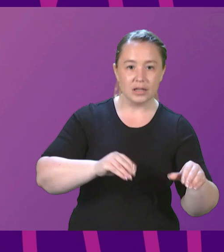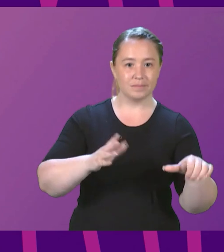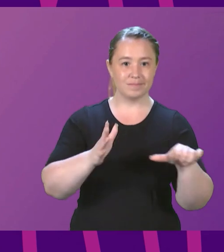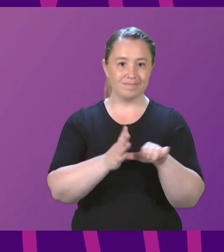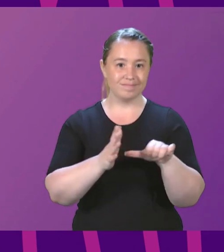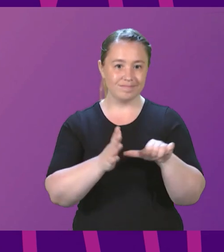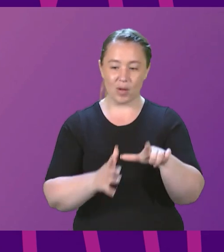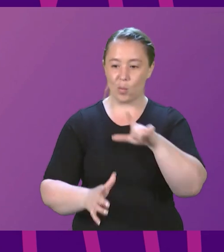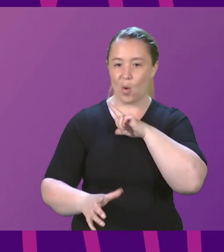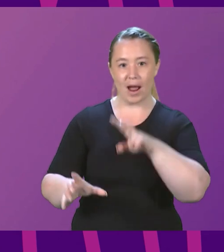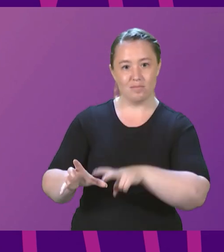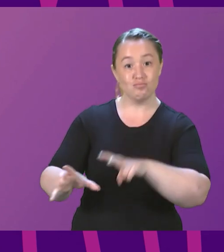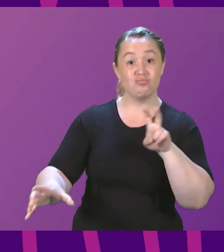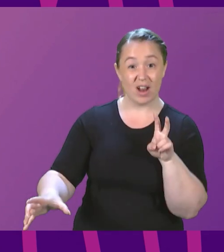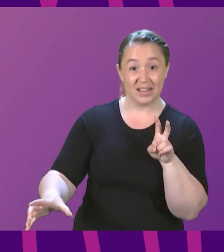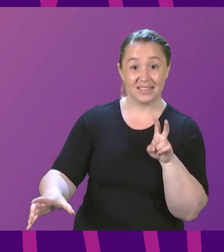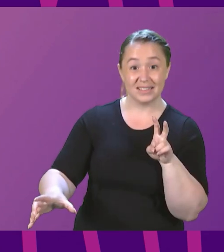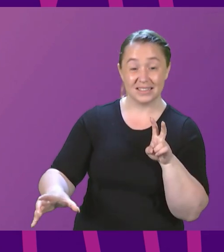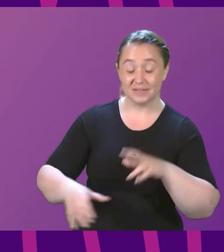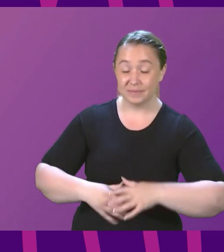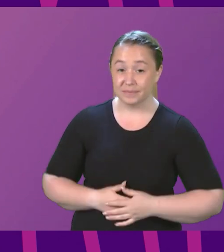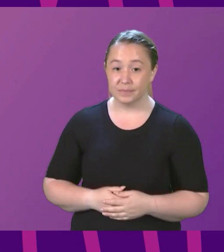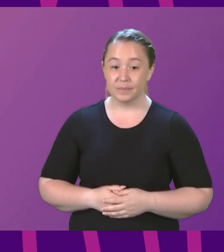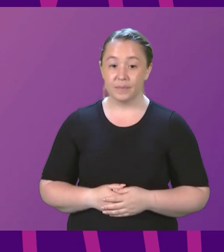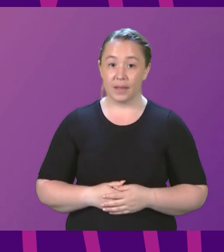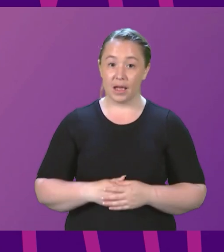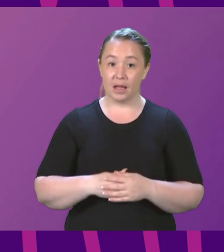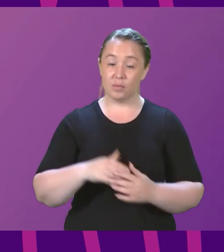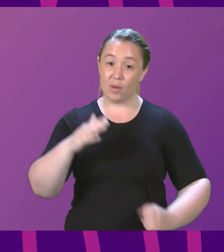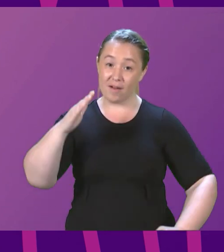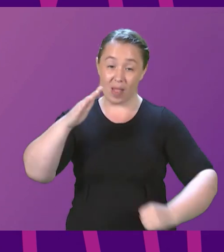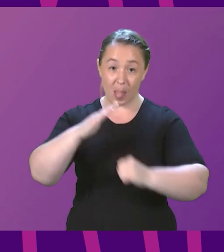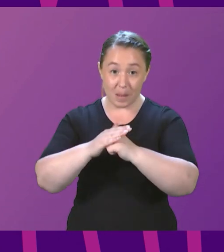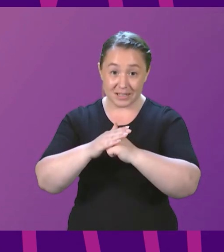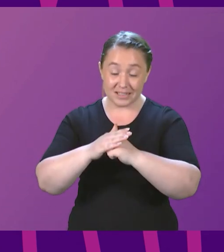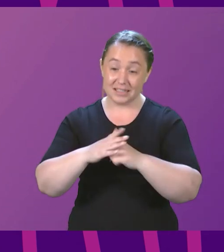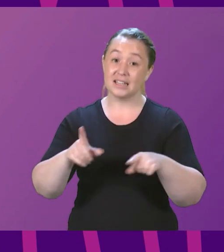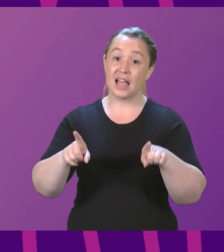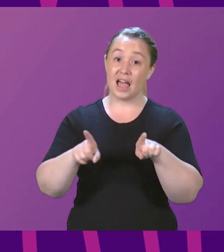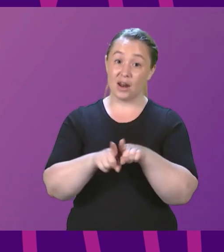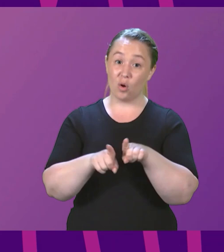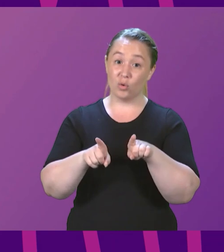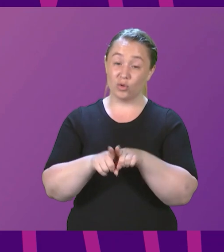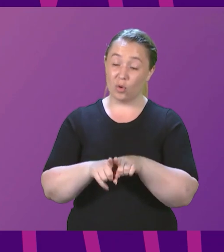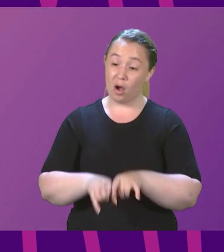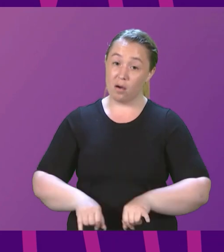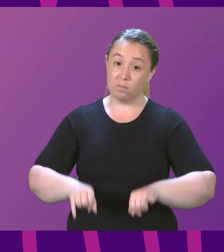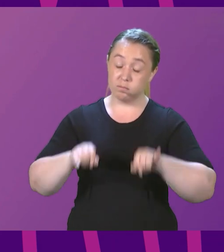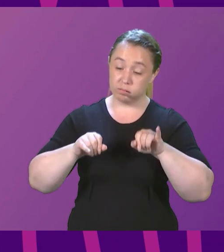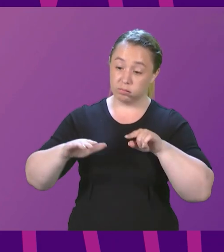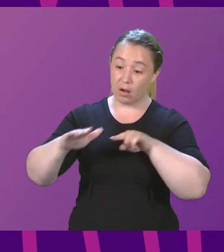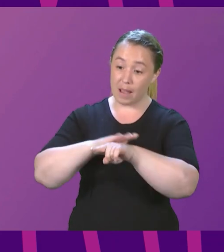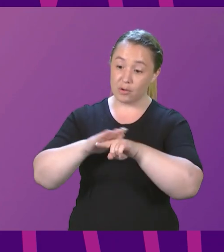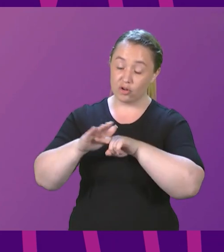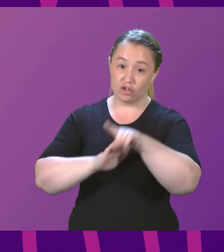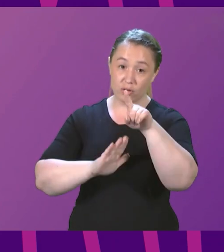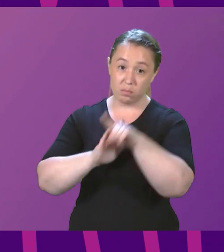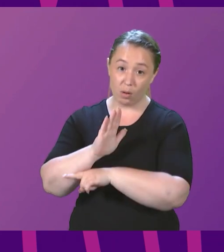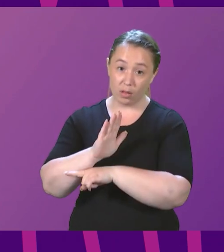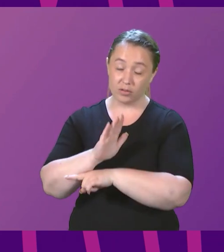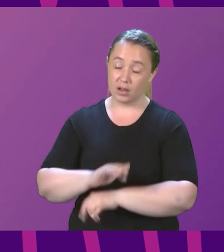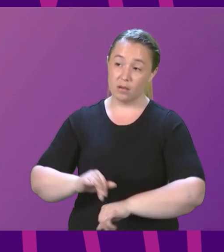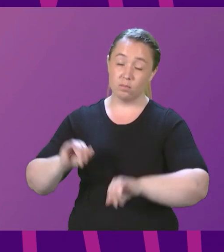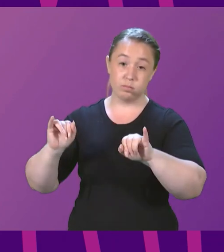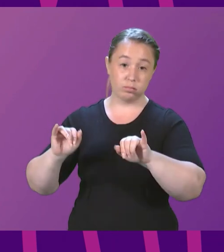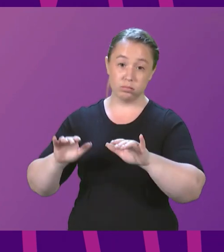against our will. And it comes from a highly restrictive and in many cases deeply inhumane immigration policy. Scotland